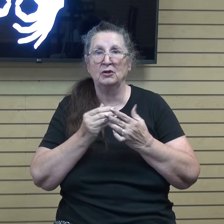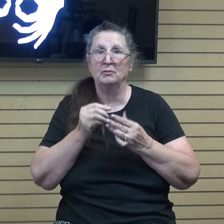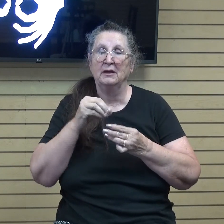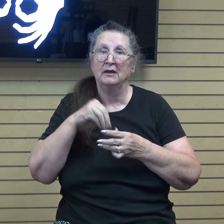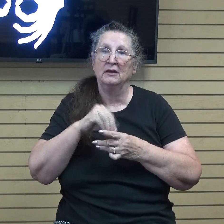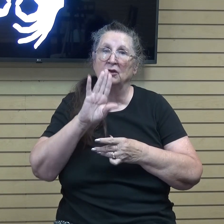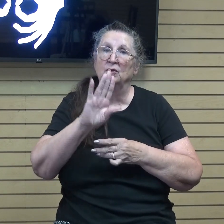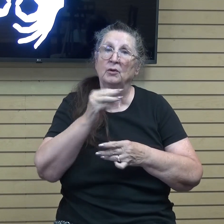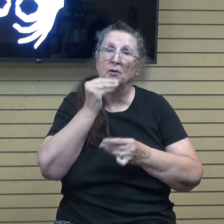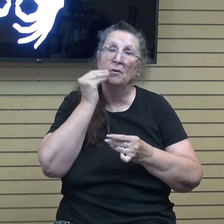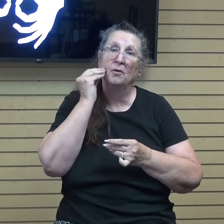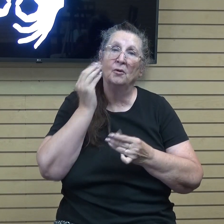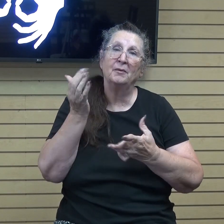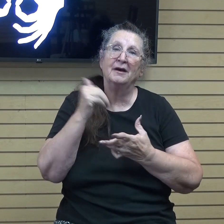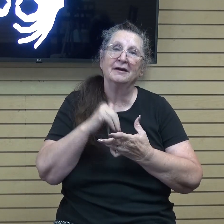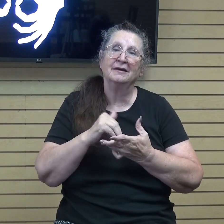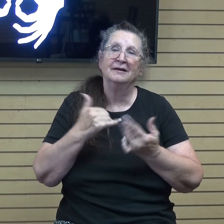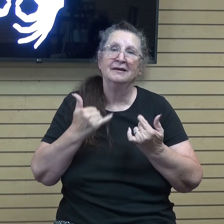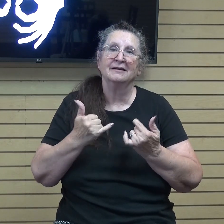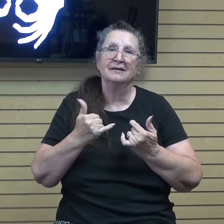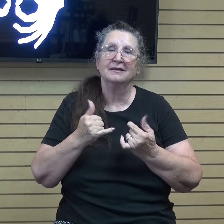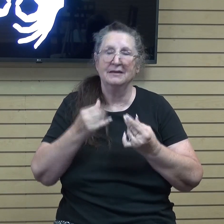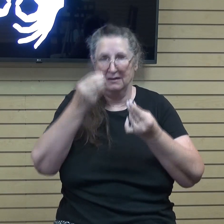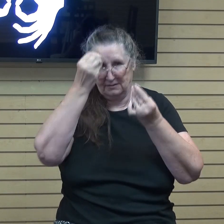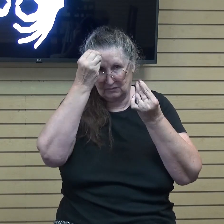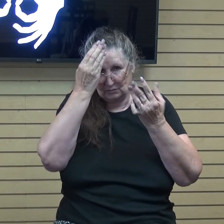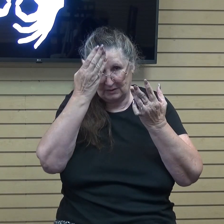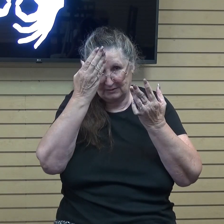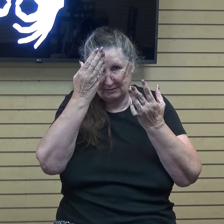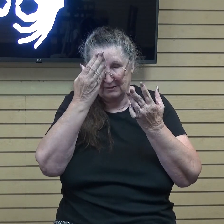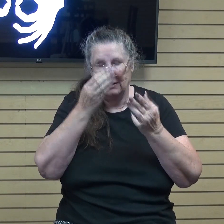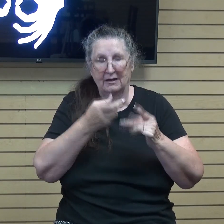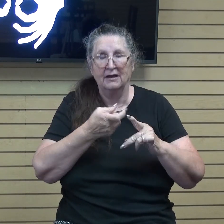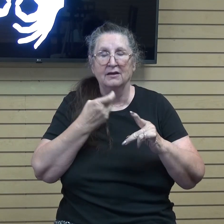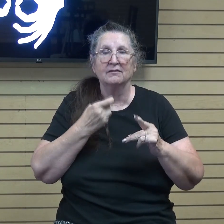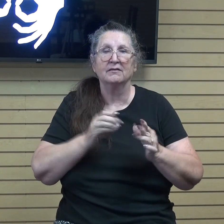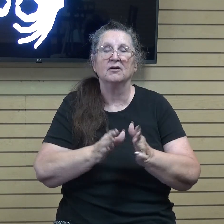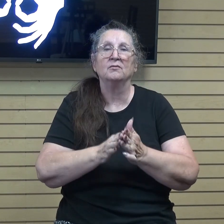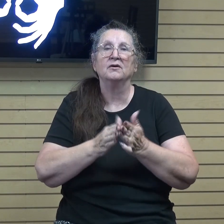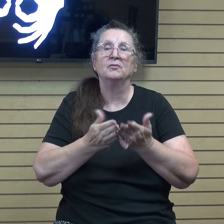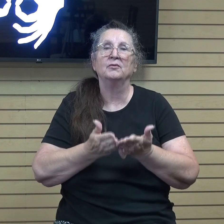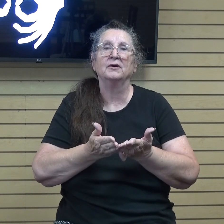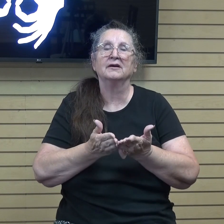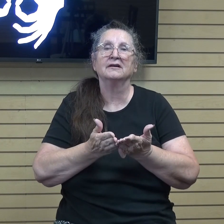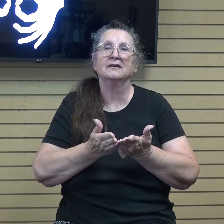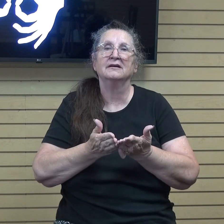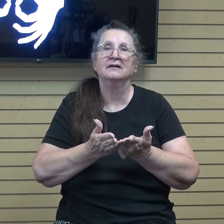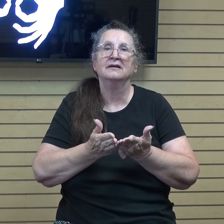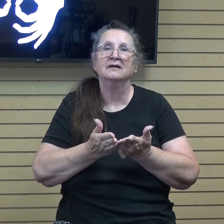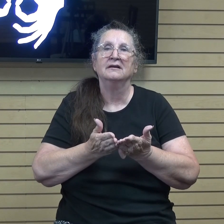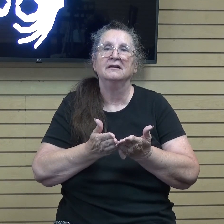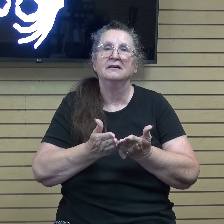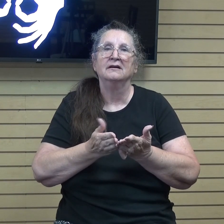today's message is taken from a book by Warren Worsby,